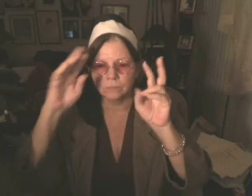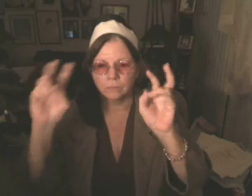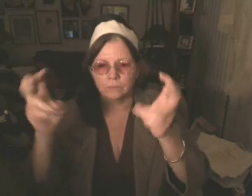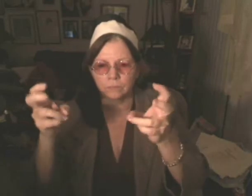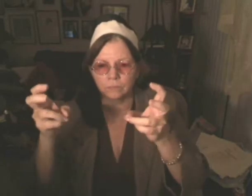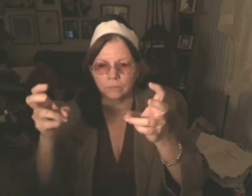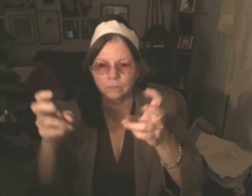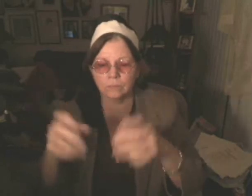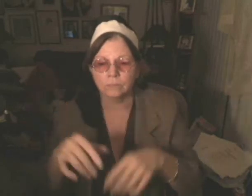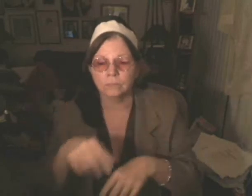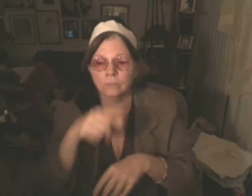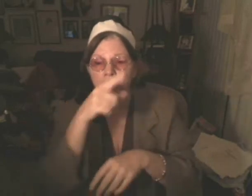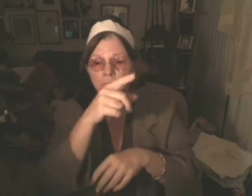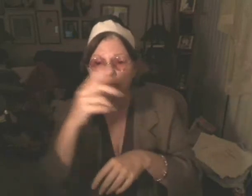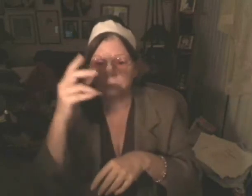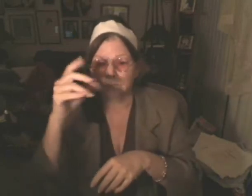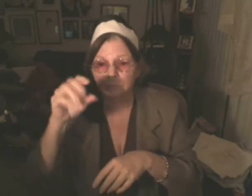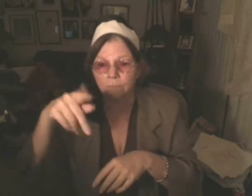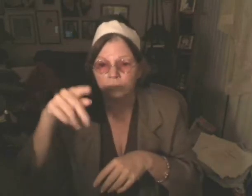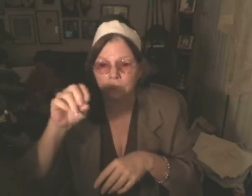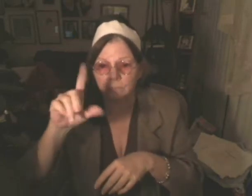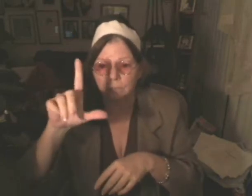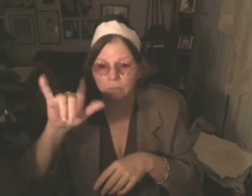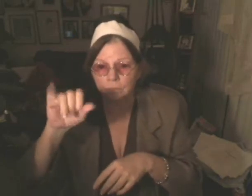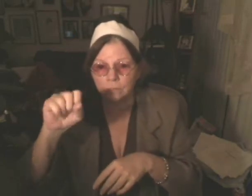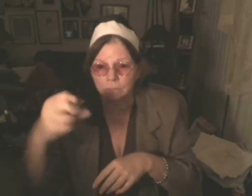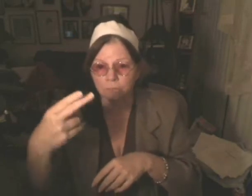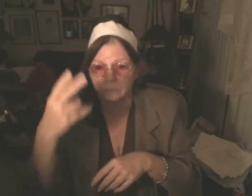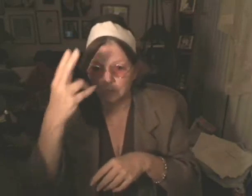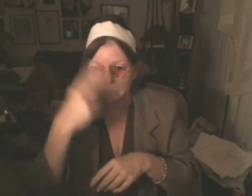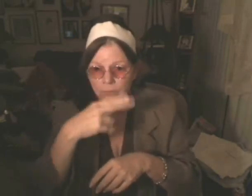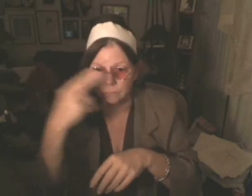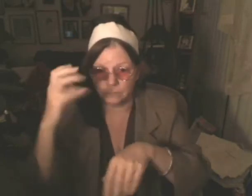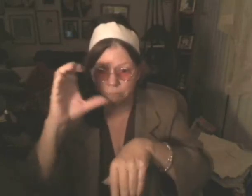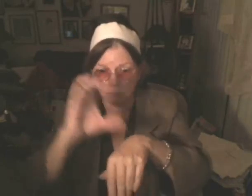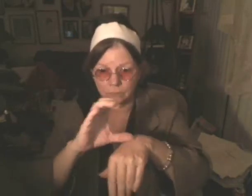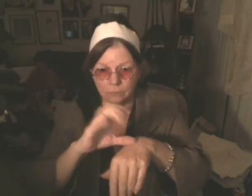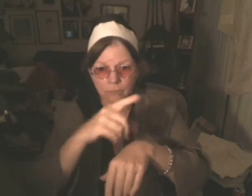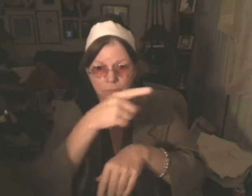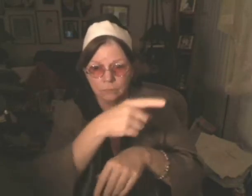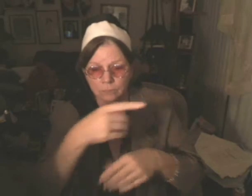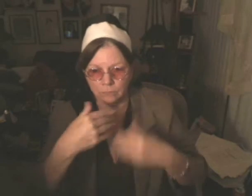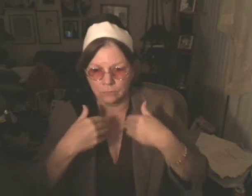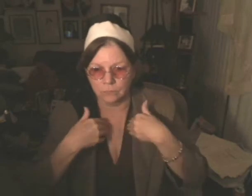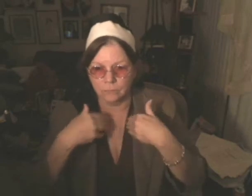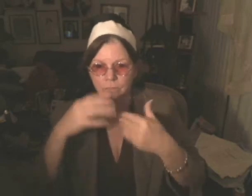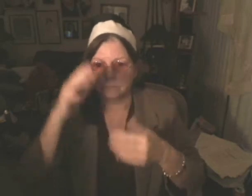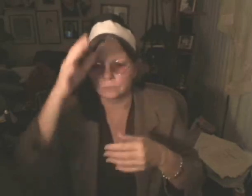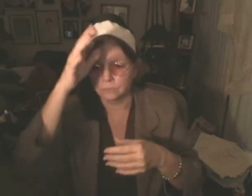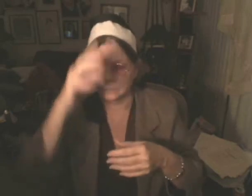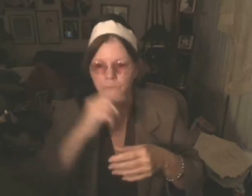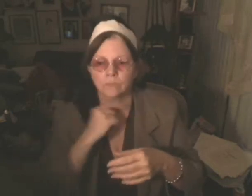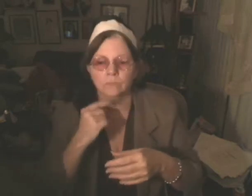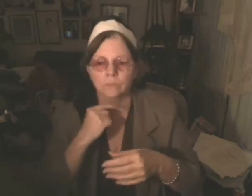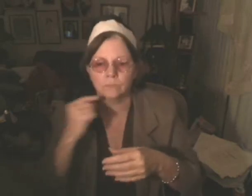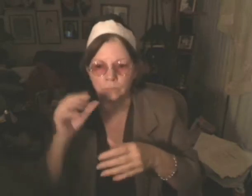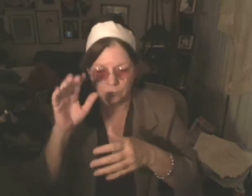We were just boys. We stormed that beach like it was already ours. After the first job, it all the blur.